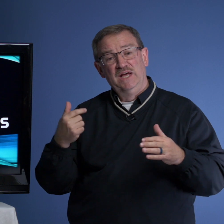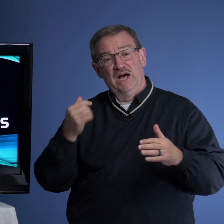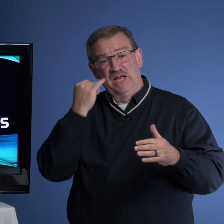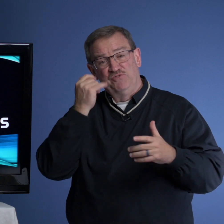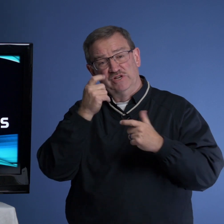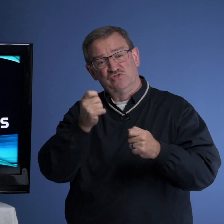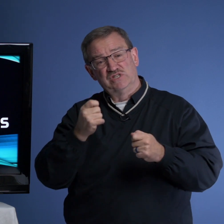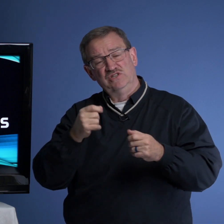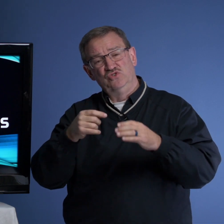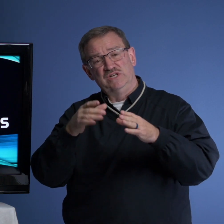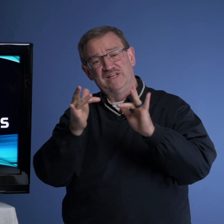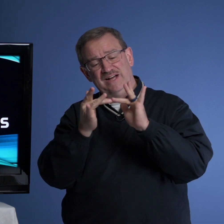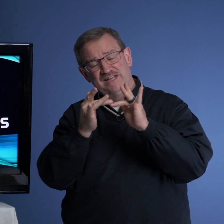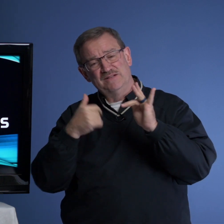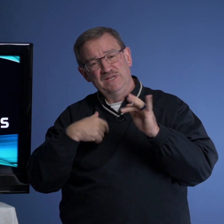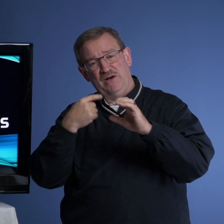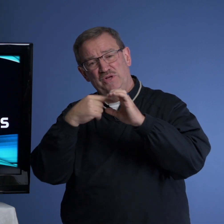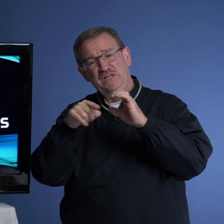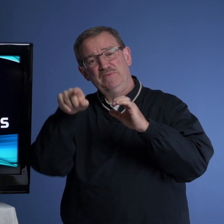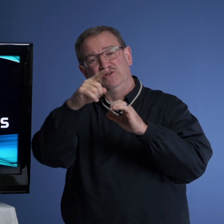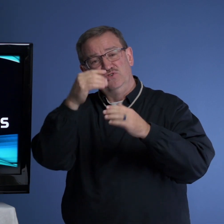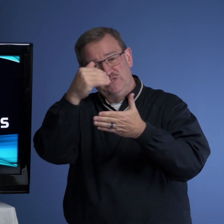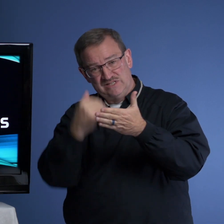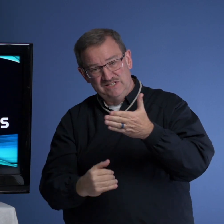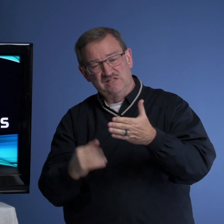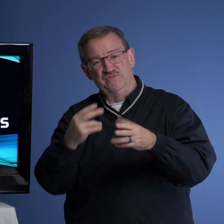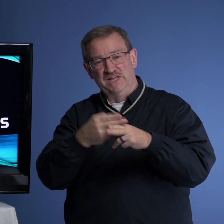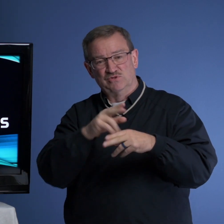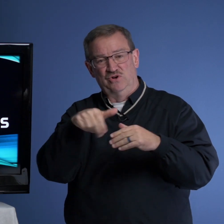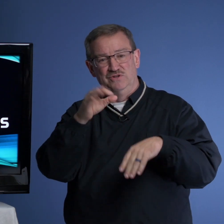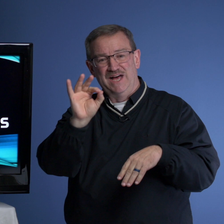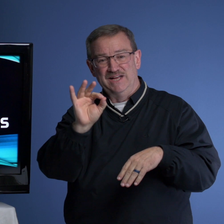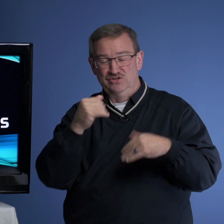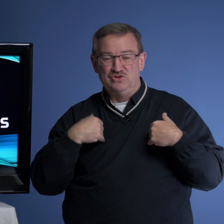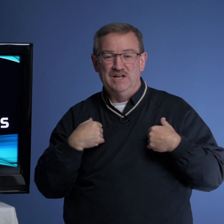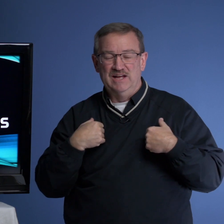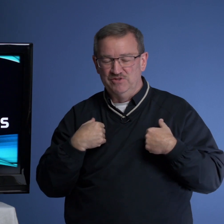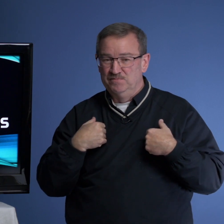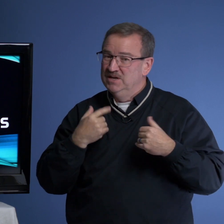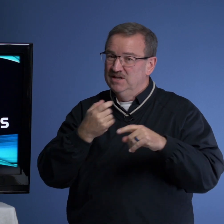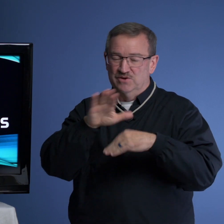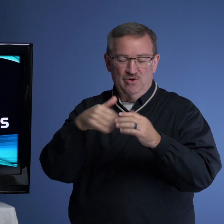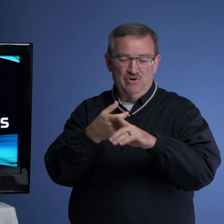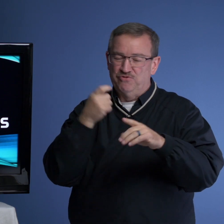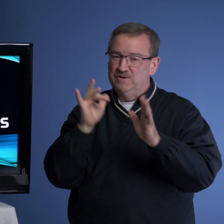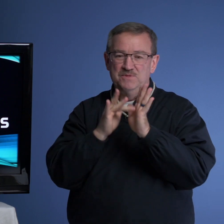if you're interested, you can contact me. I will email you these list of names, all nine, and you can have them. They're all from the